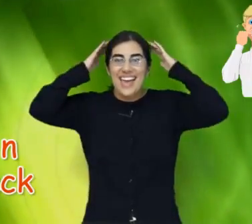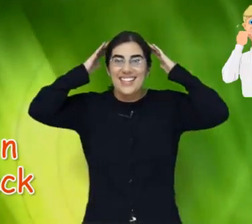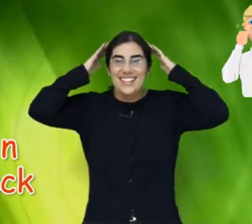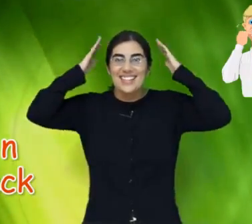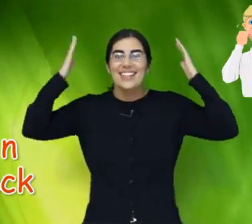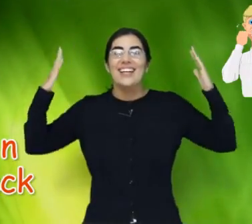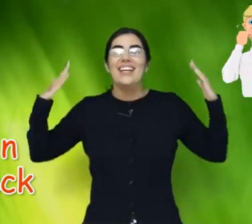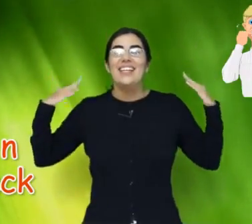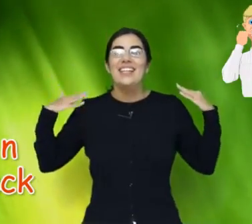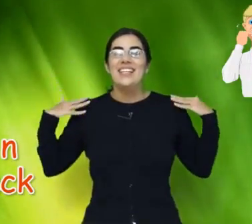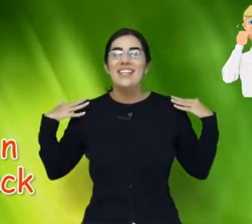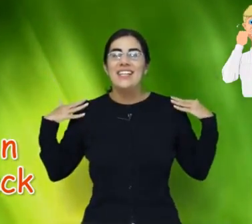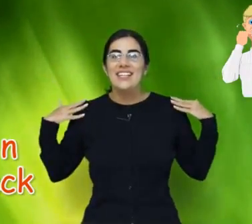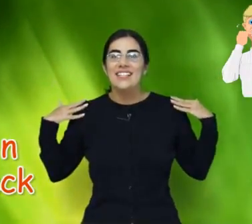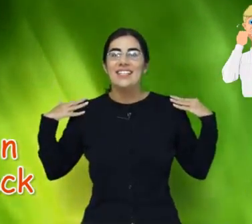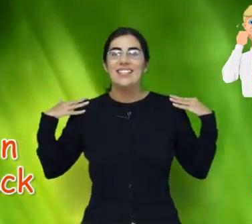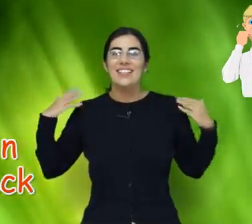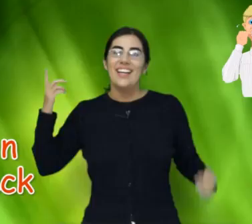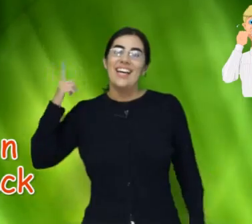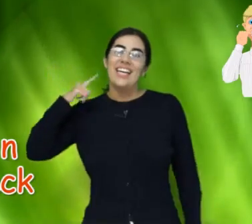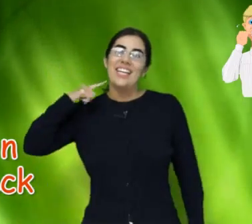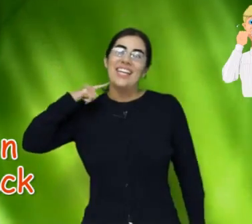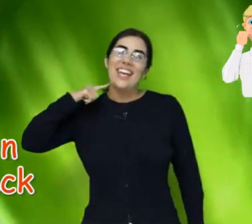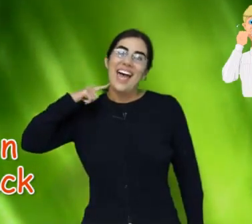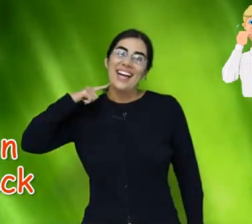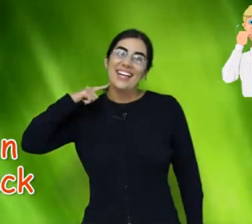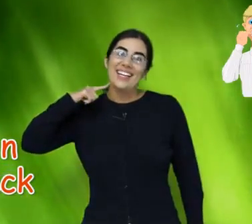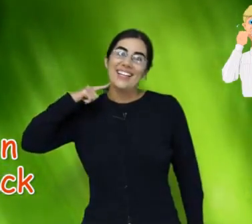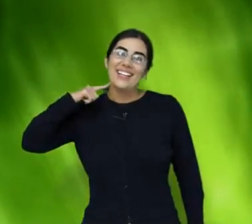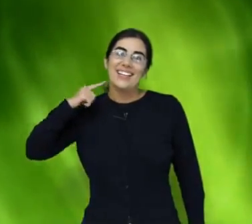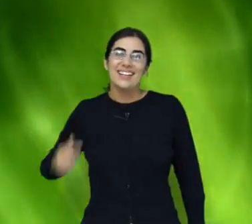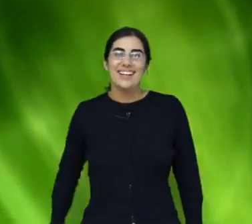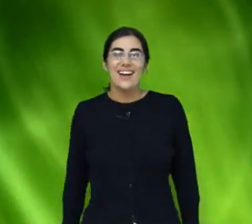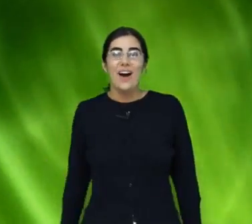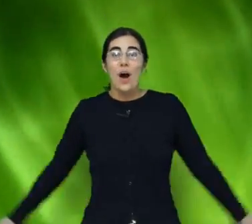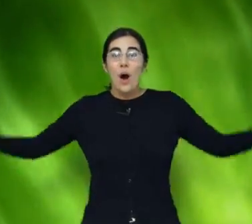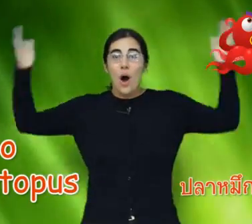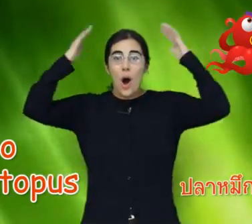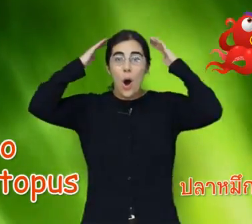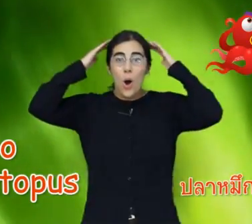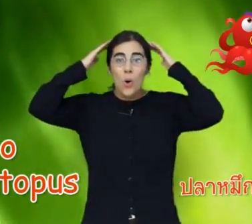N. N. Neck. O.